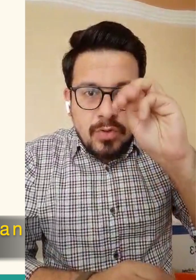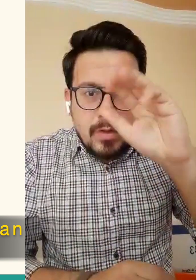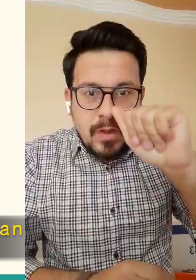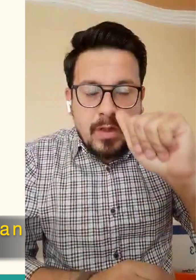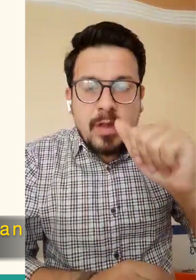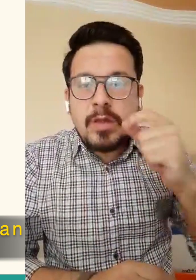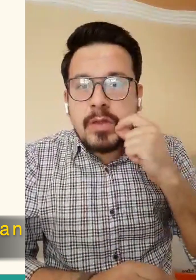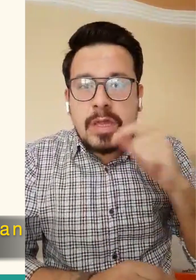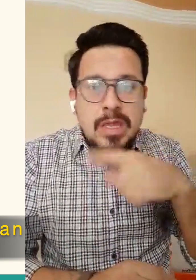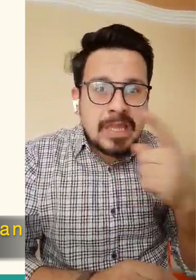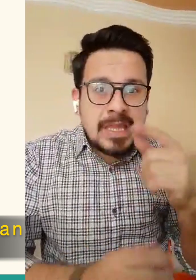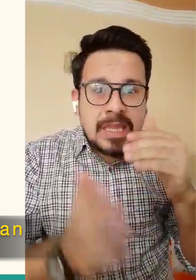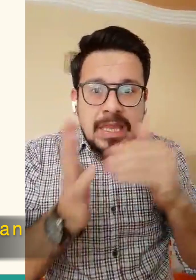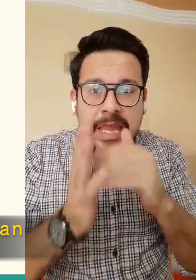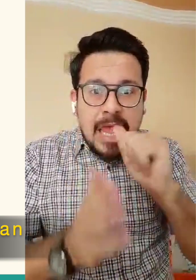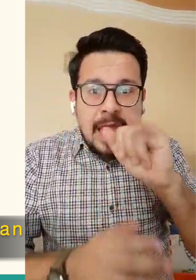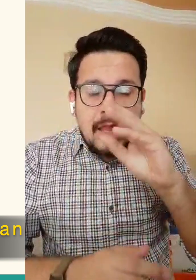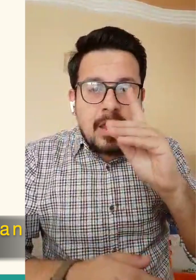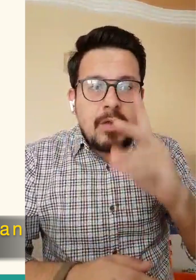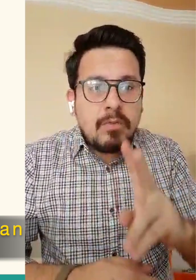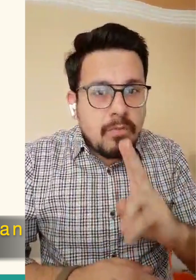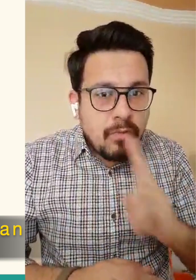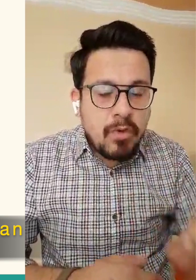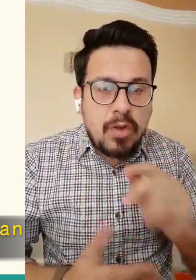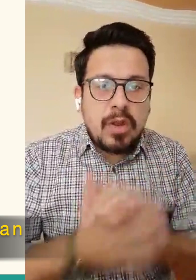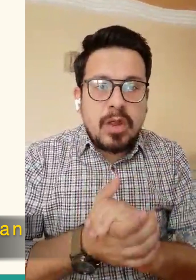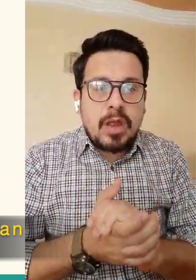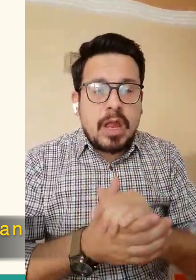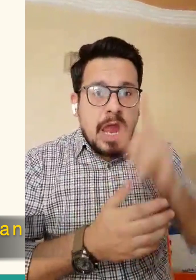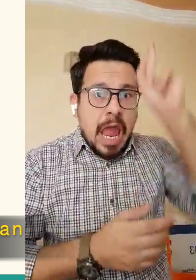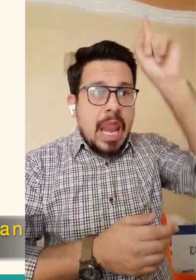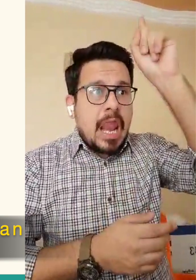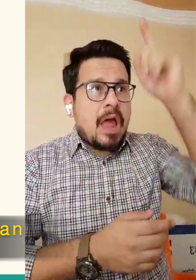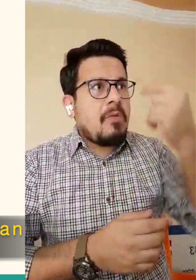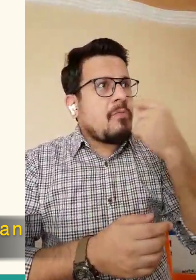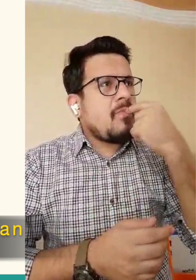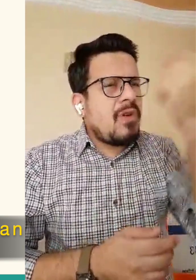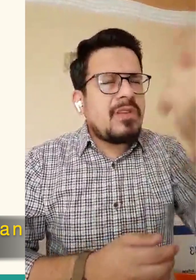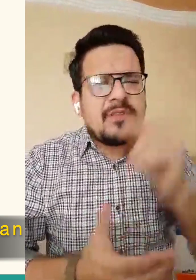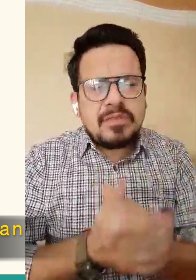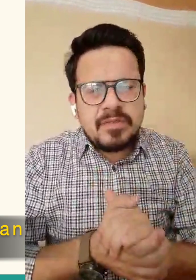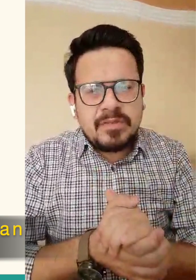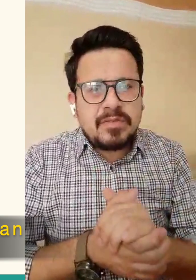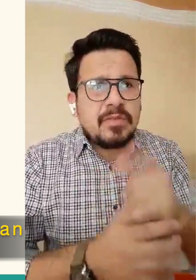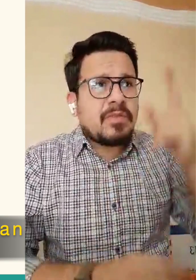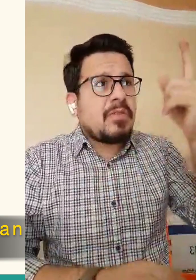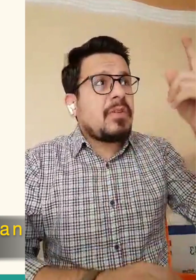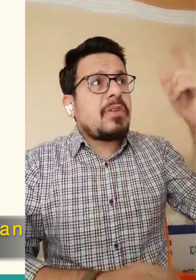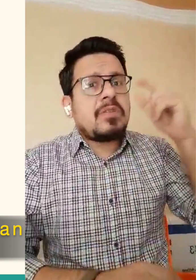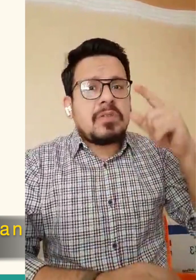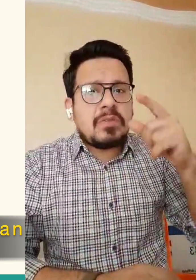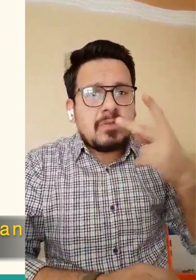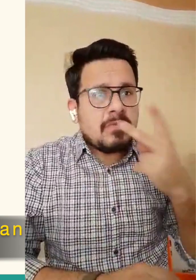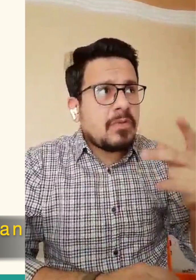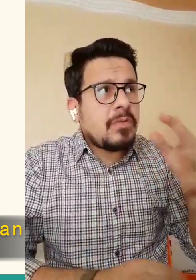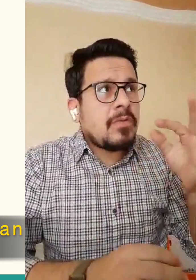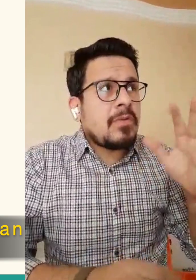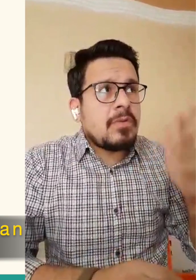Usama ibn Zayd said, O Messenger of Allah,